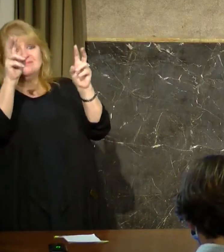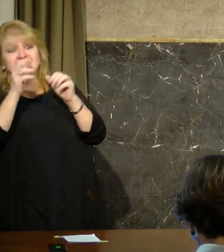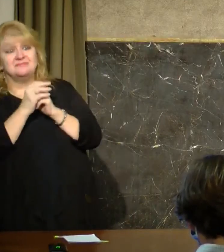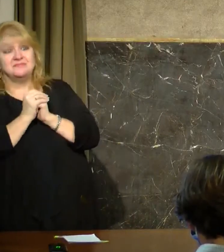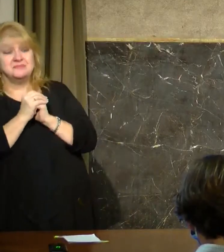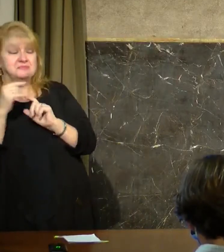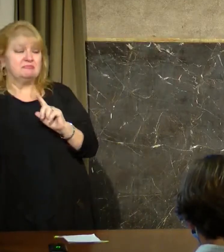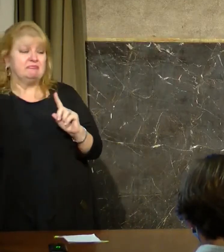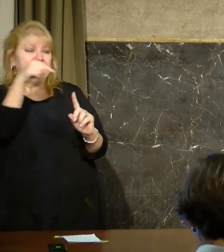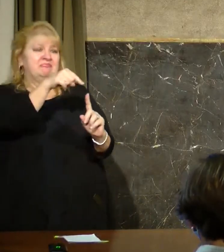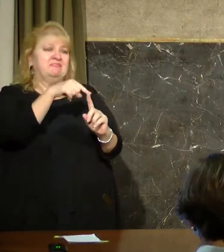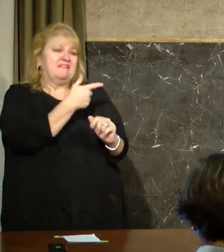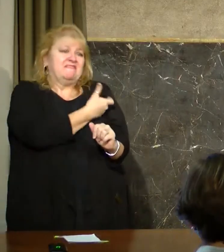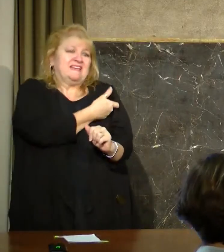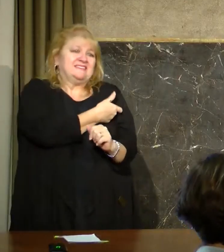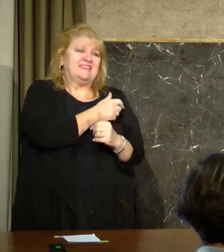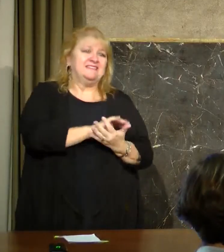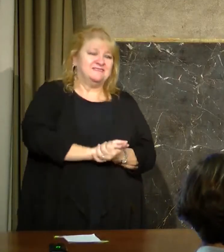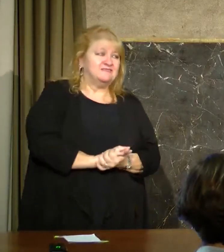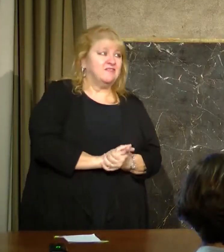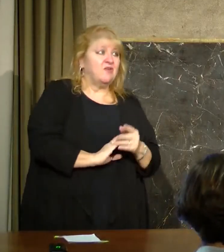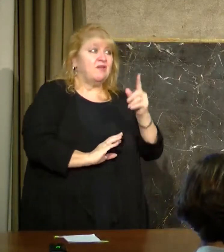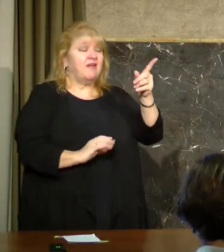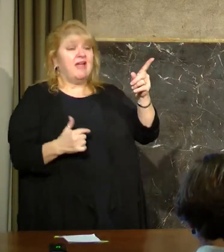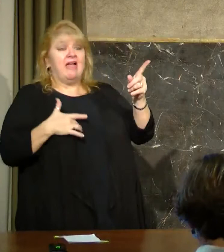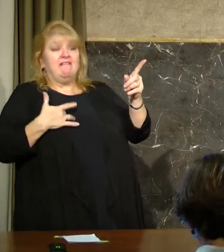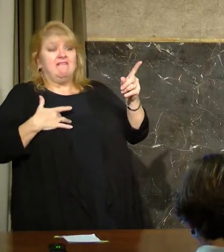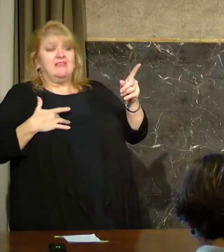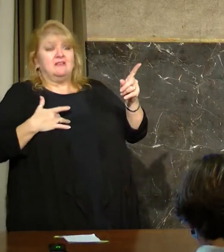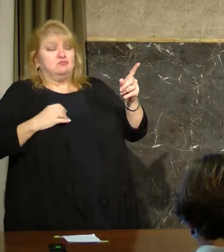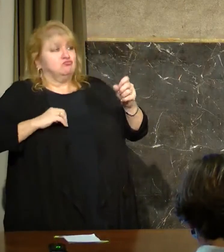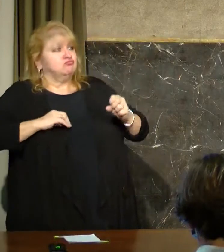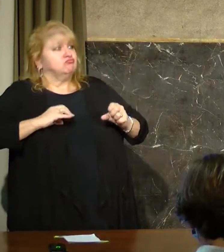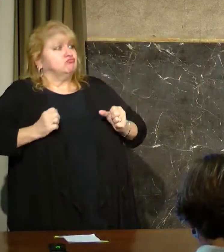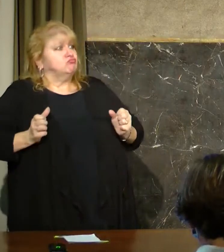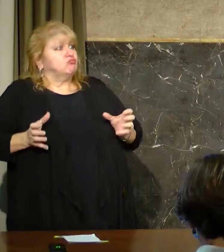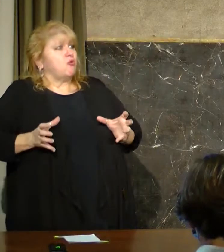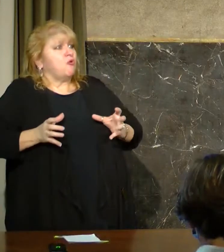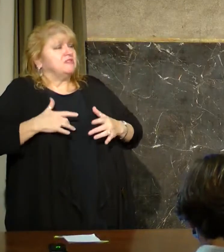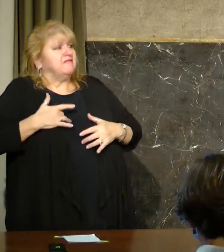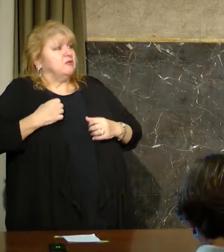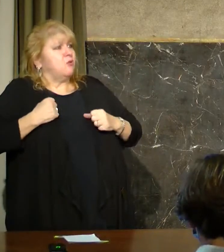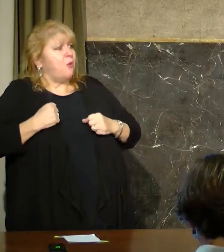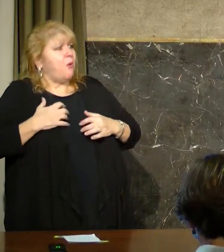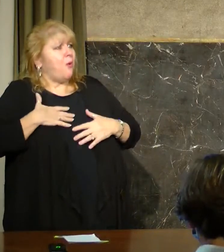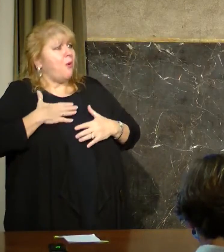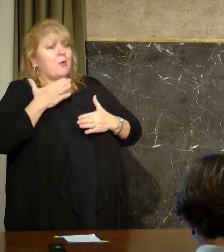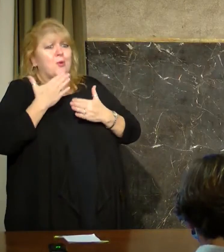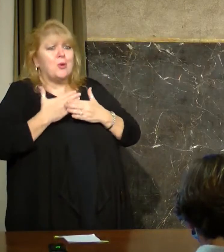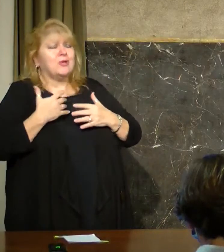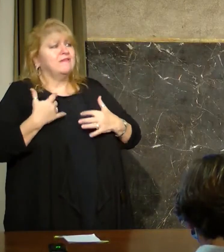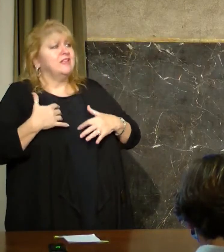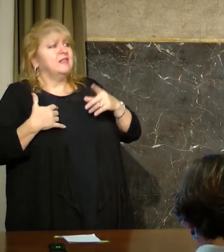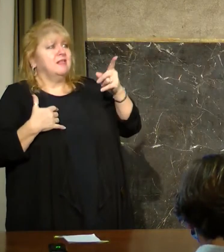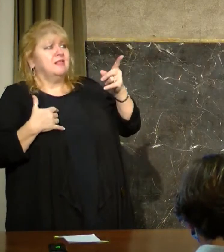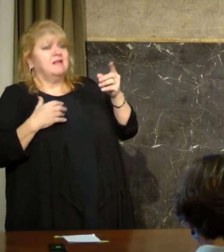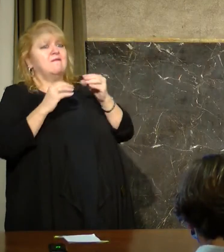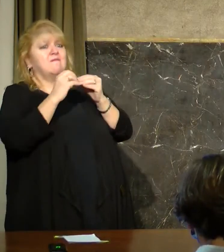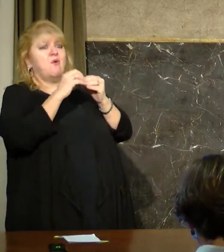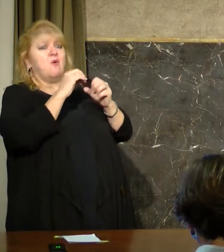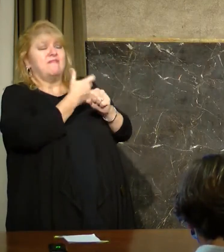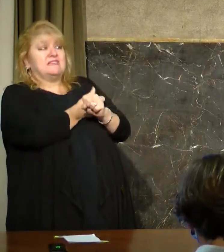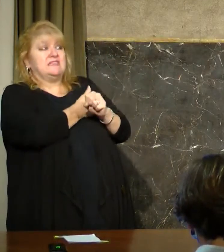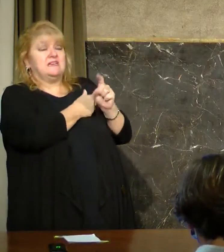encouraged every day since we have started to roll out the vaccine at what I see. As the governor said, the